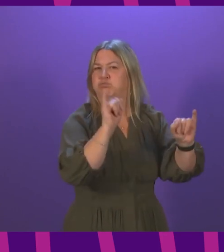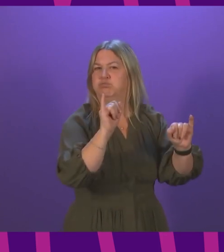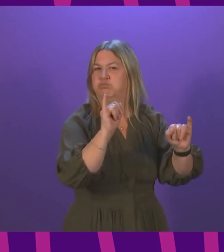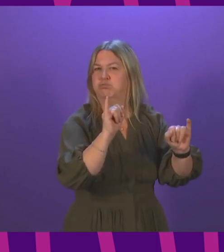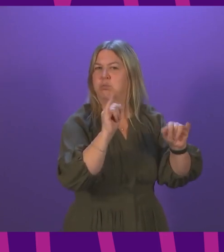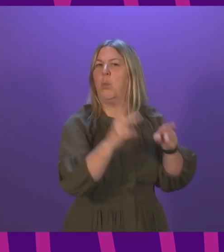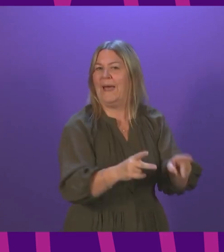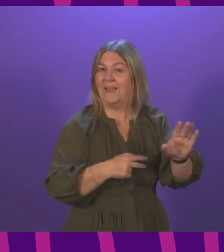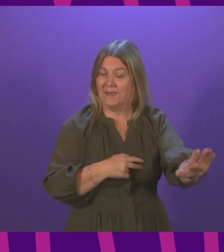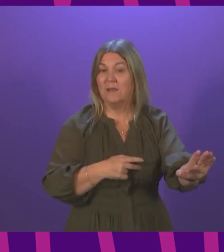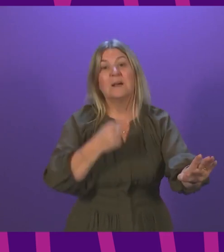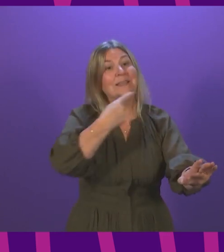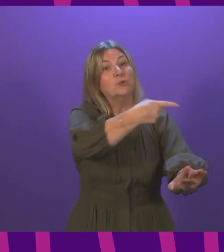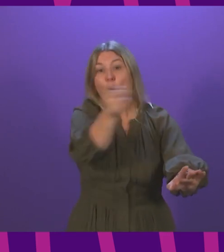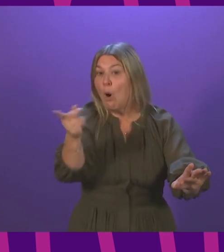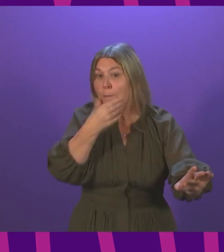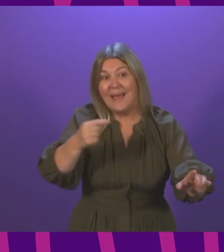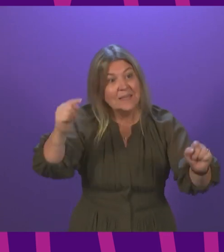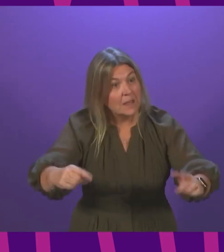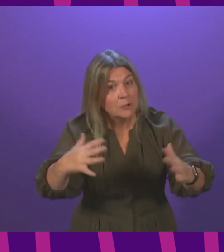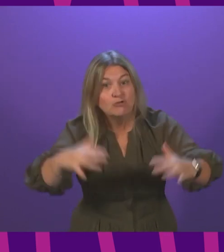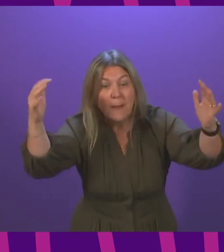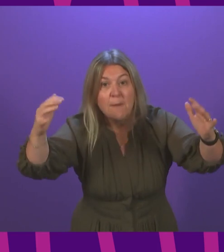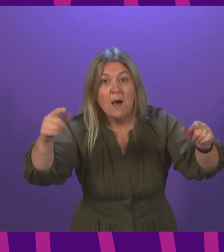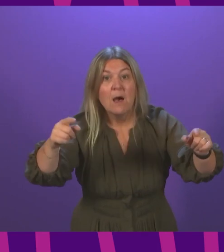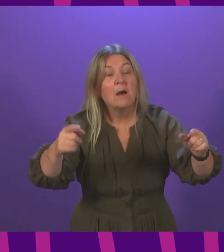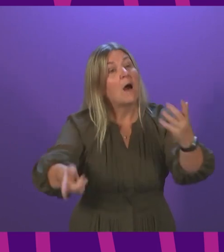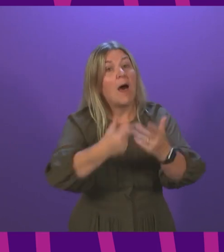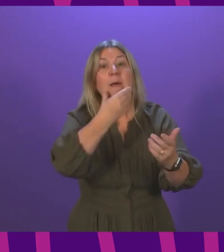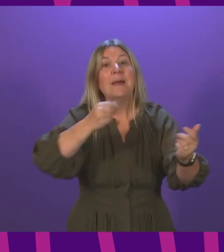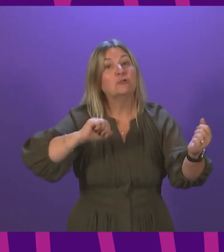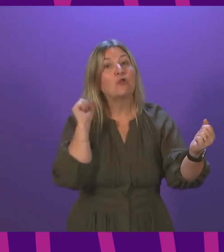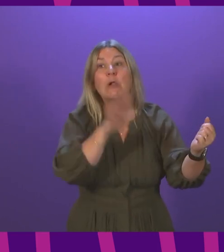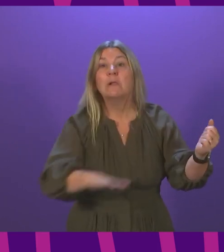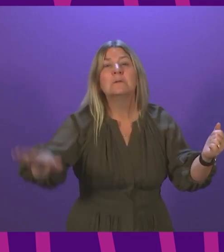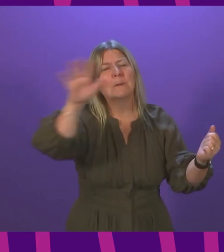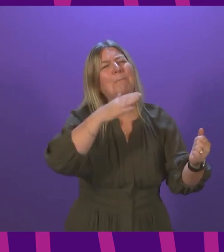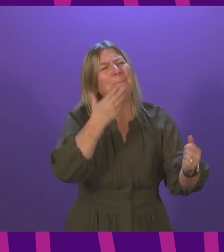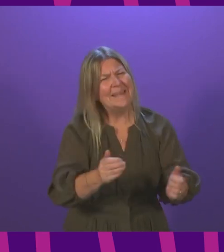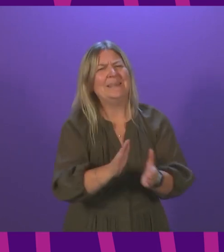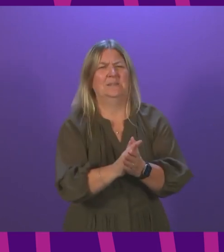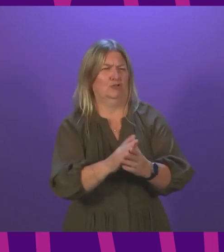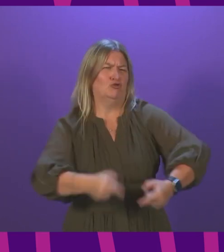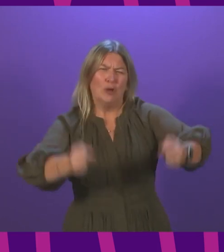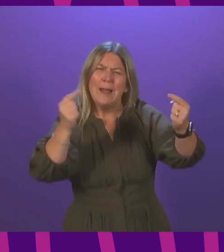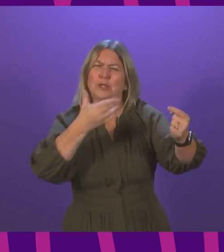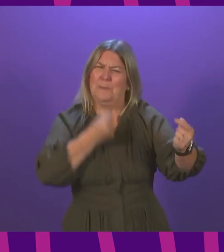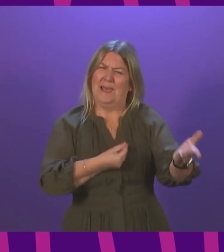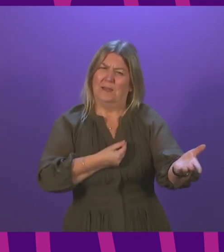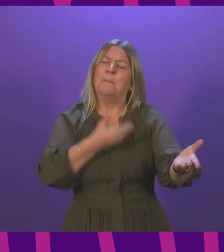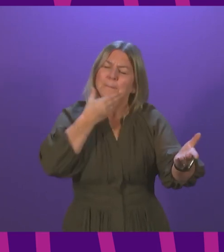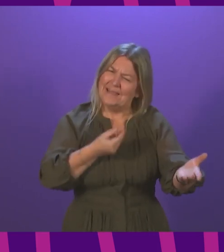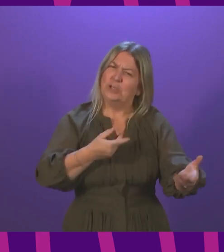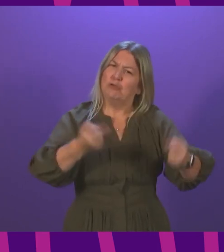would say to all men in this chamber and all men across the country, challenge it if it is on the part of other men that you know. Challenge your own